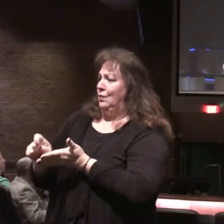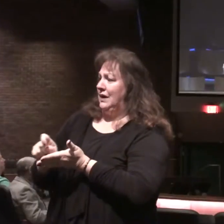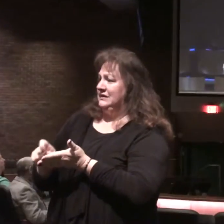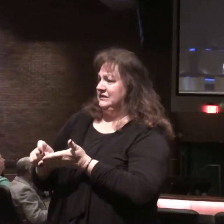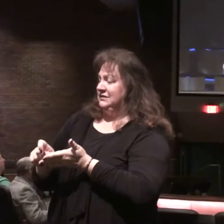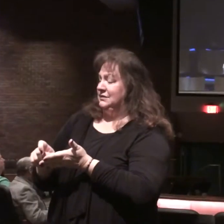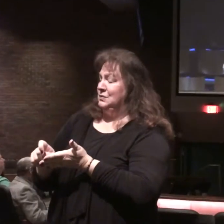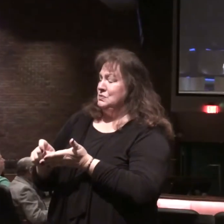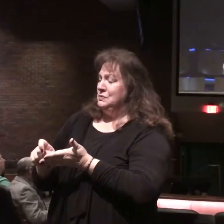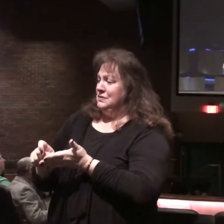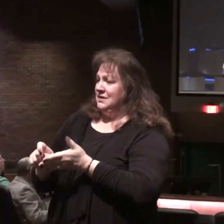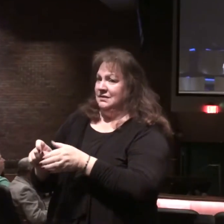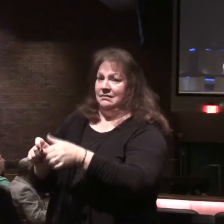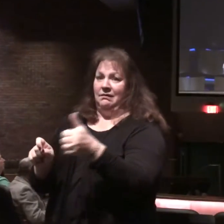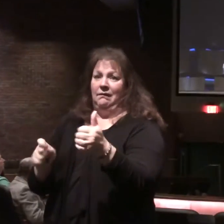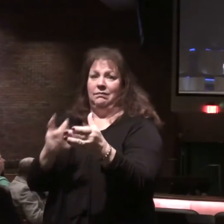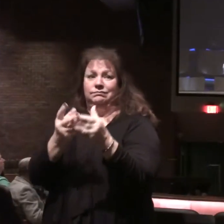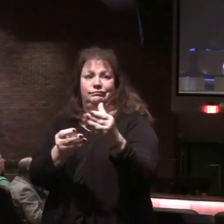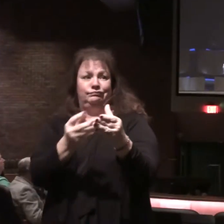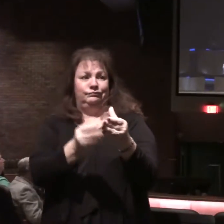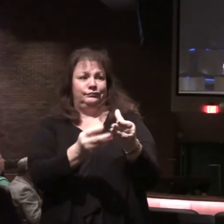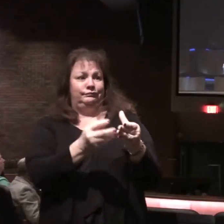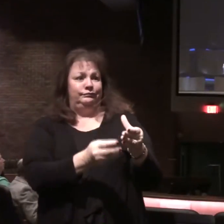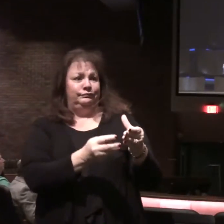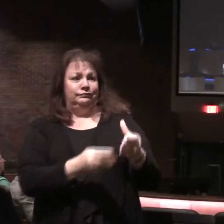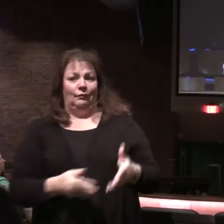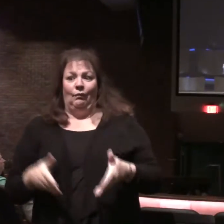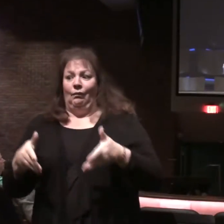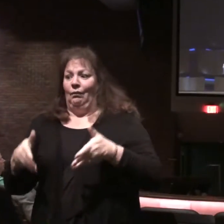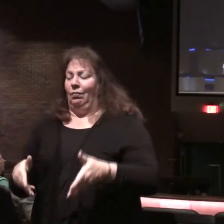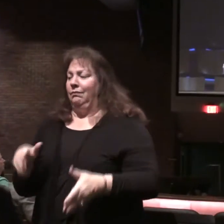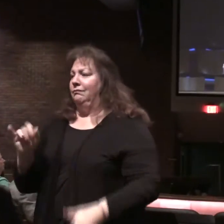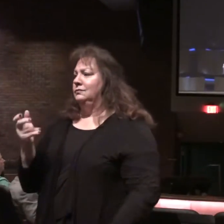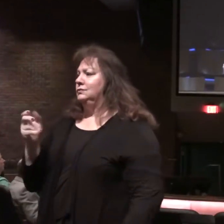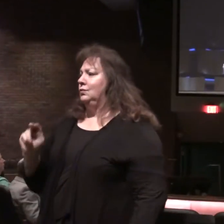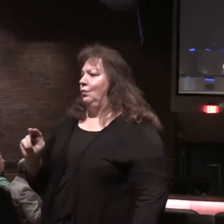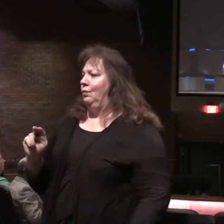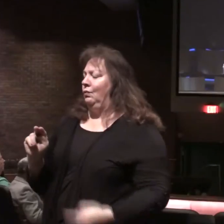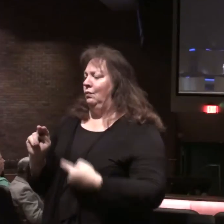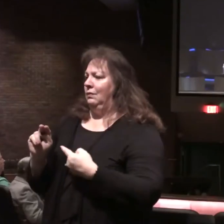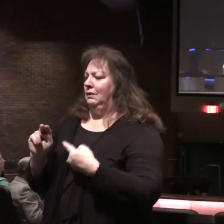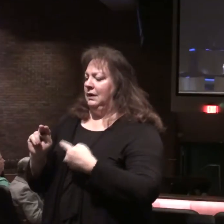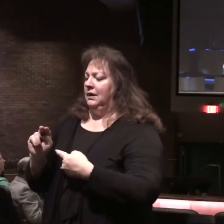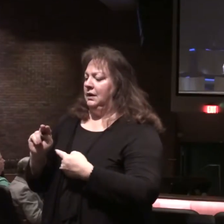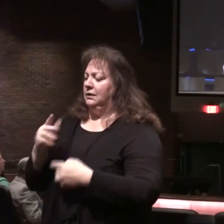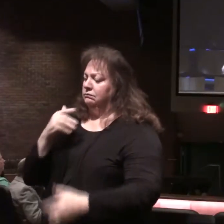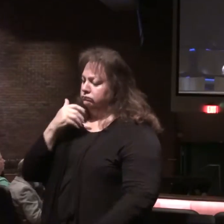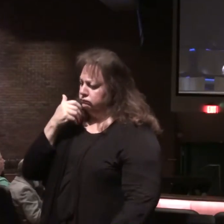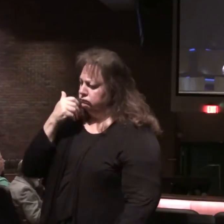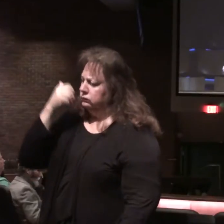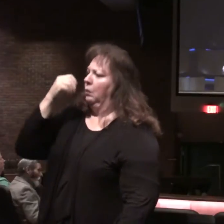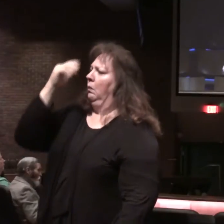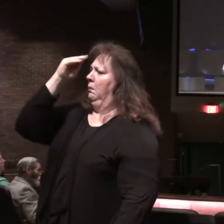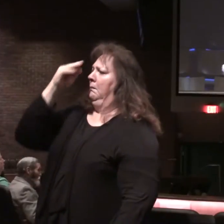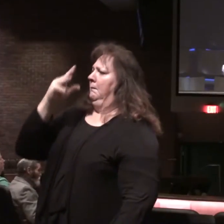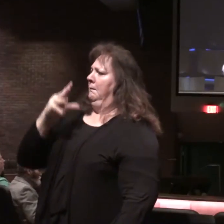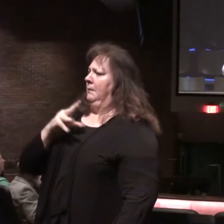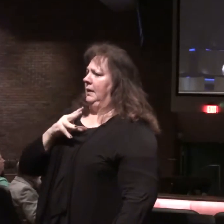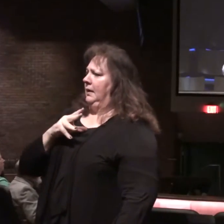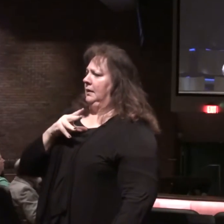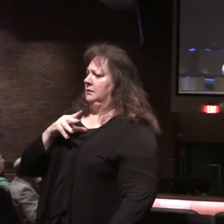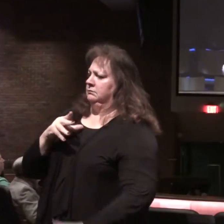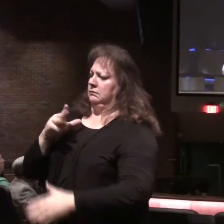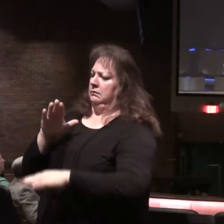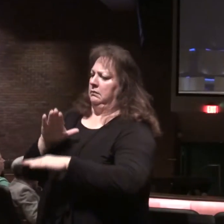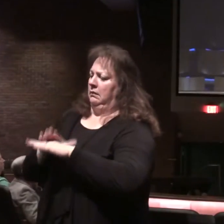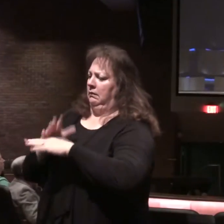The other apostles had passed off the scene. Now, John, in his elderly years, is in exile